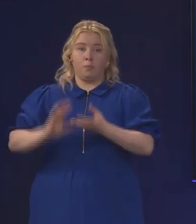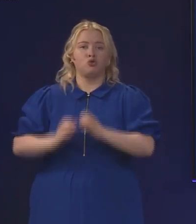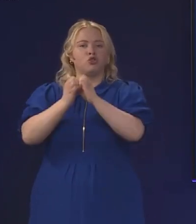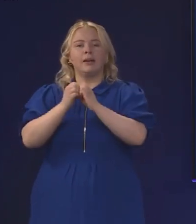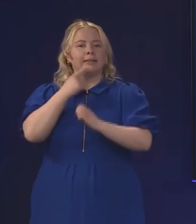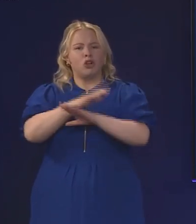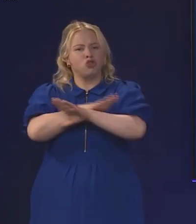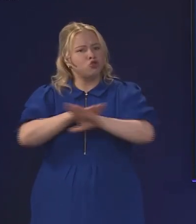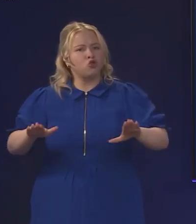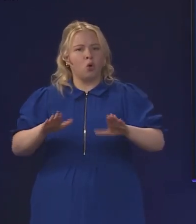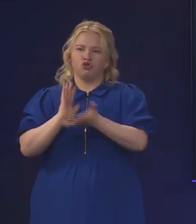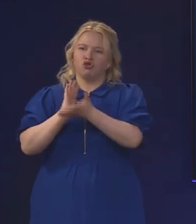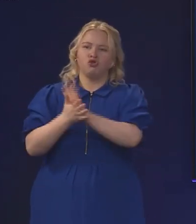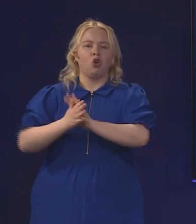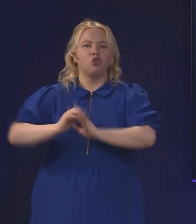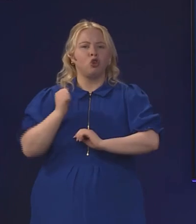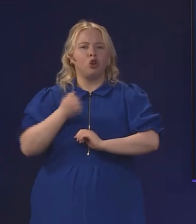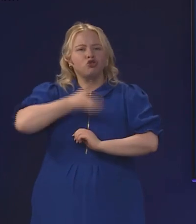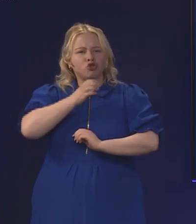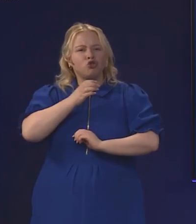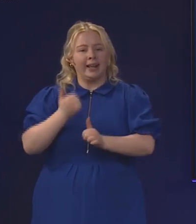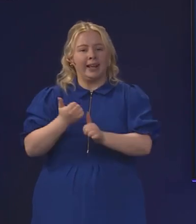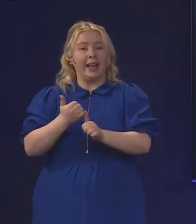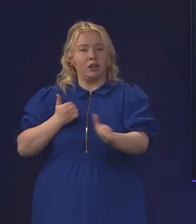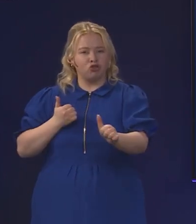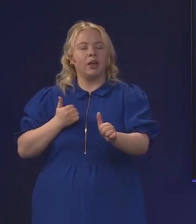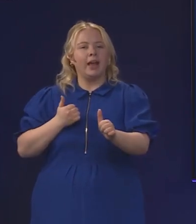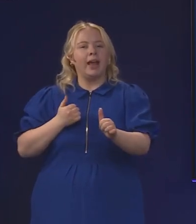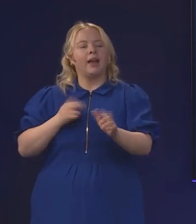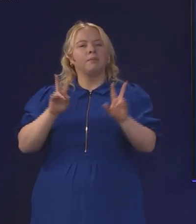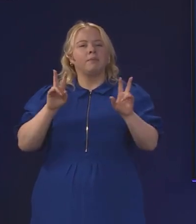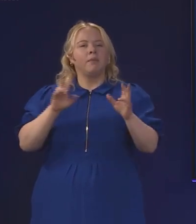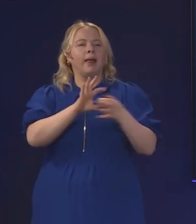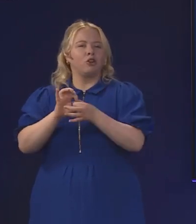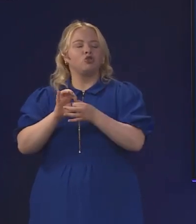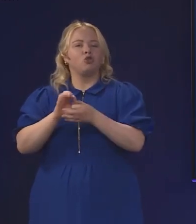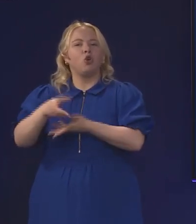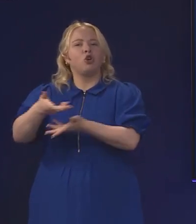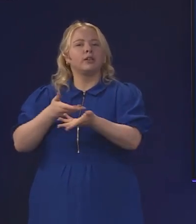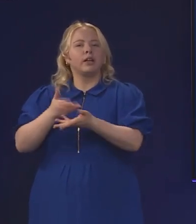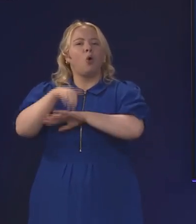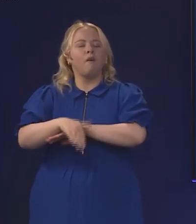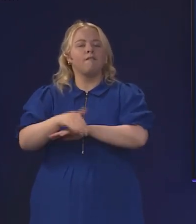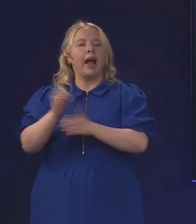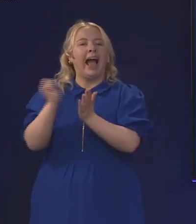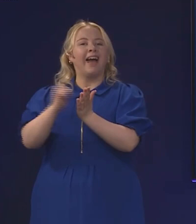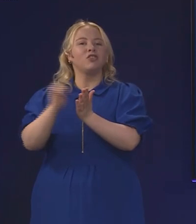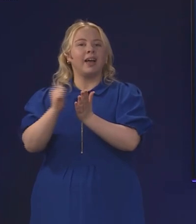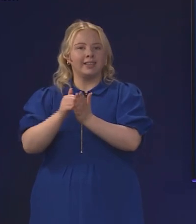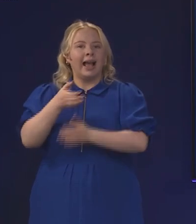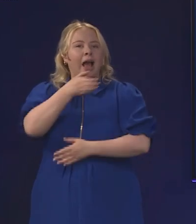Scotland's drinks industry, a reference to the consultation on alcohol advertising. What level of